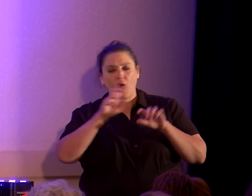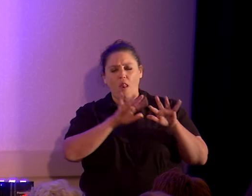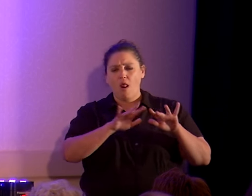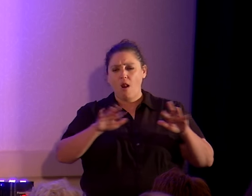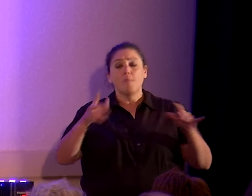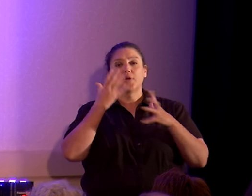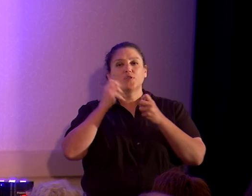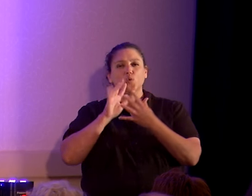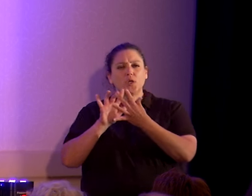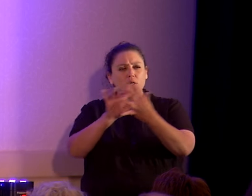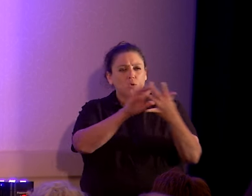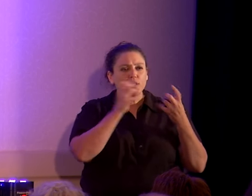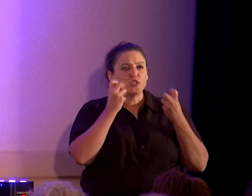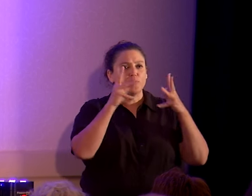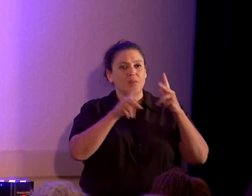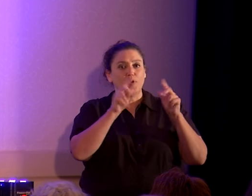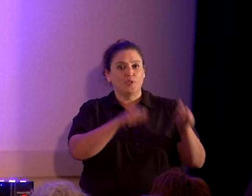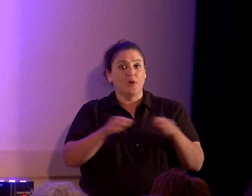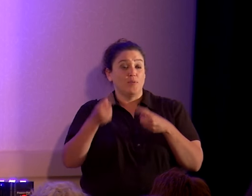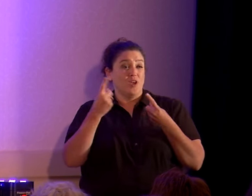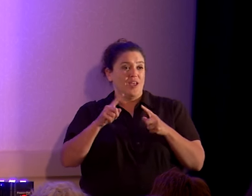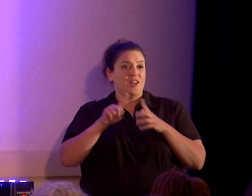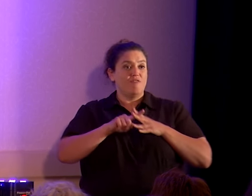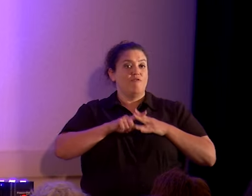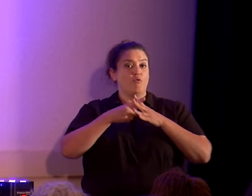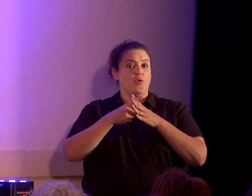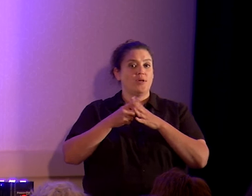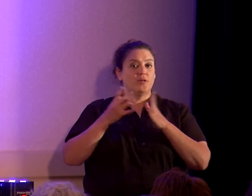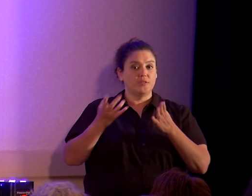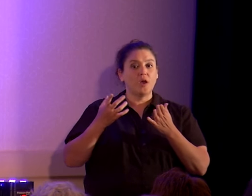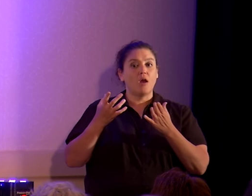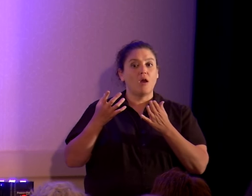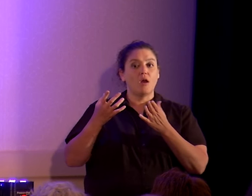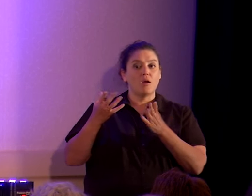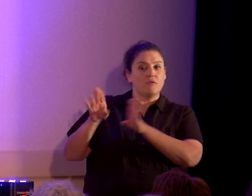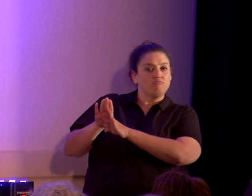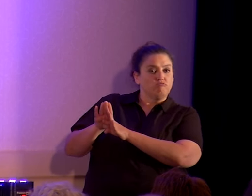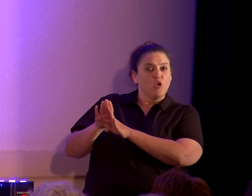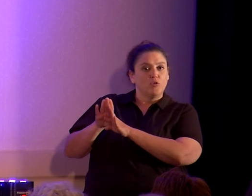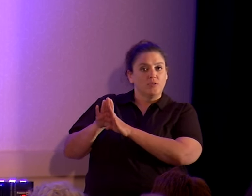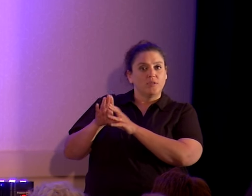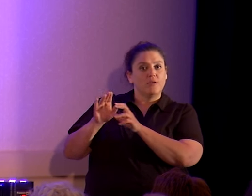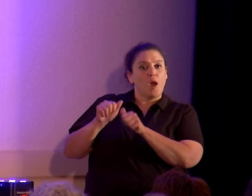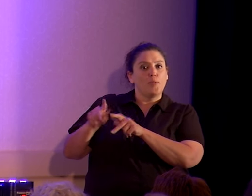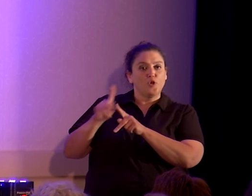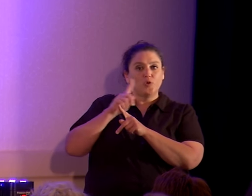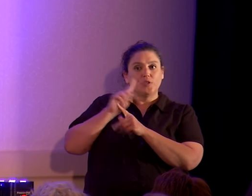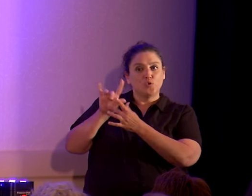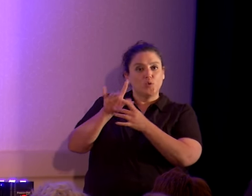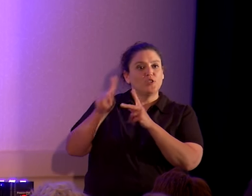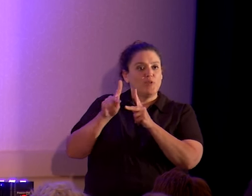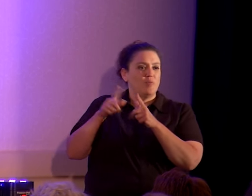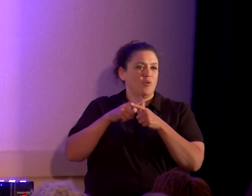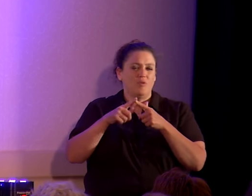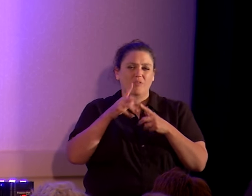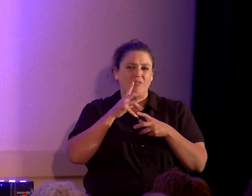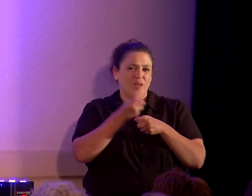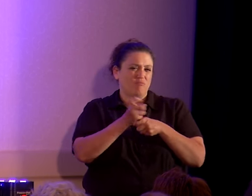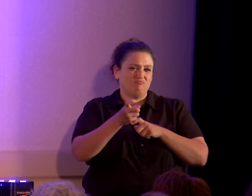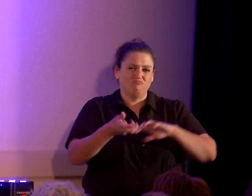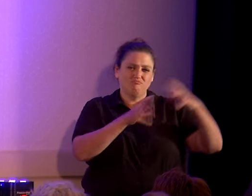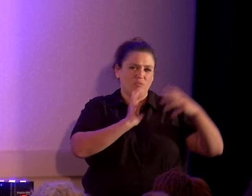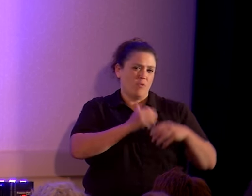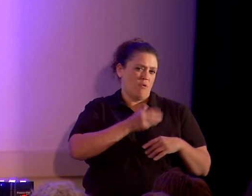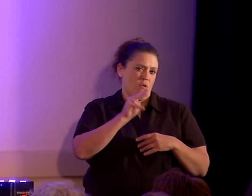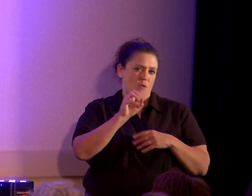many people as possible. if we start closing doors on our avenues to reach people, we have shot ourselves in the foot. You need it